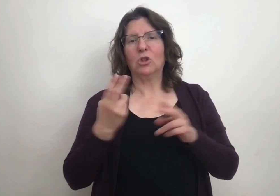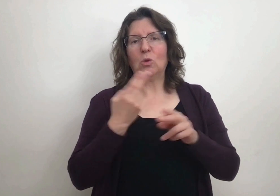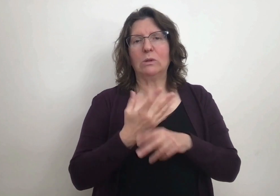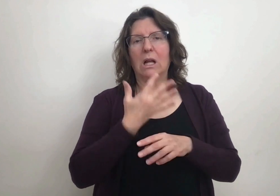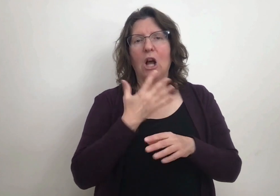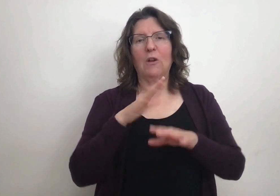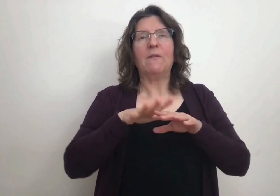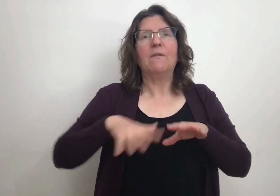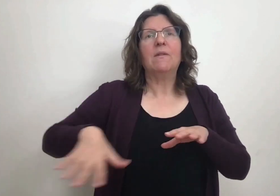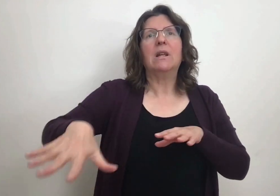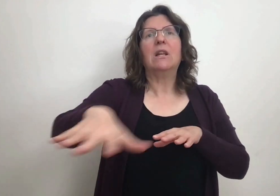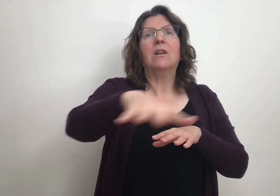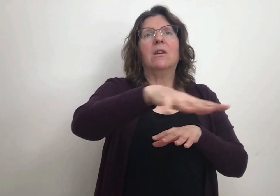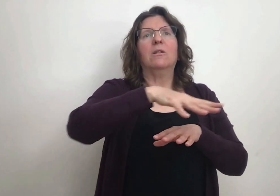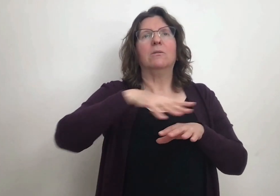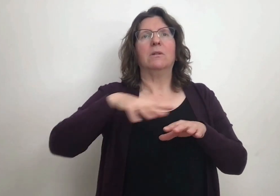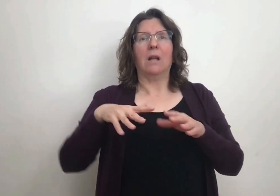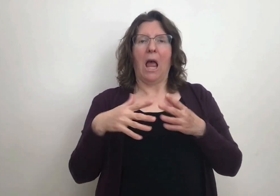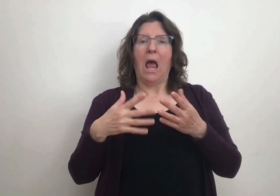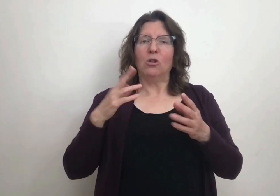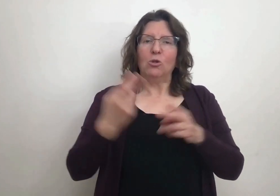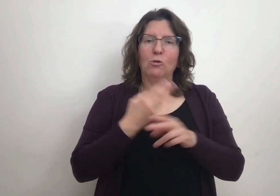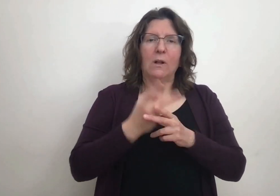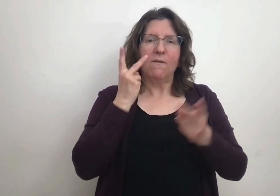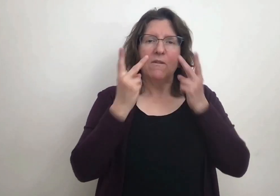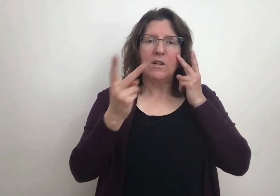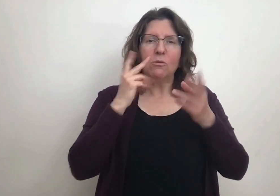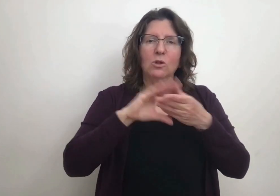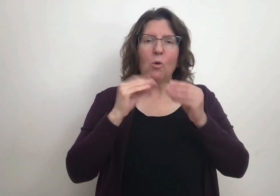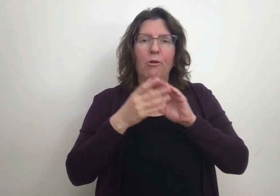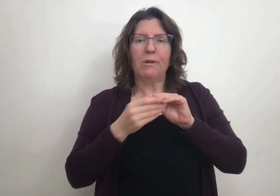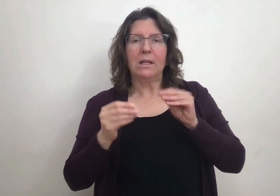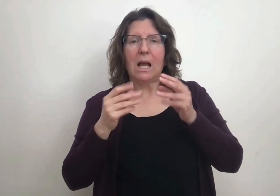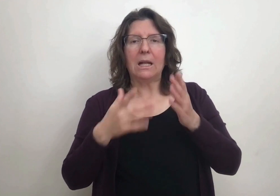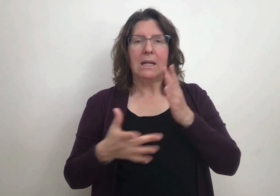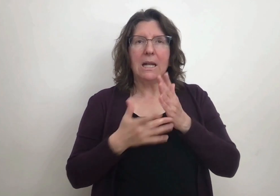We made an abstract art comic book incorporating colour field and visual storytelling techniques